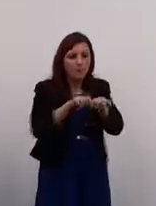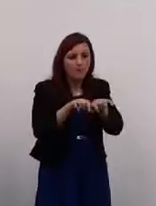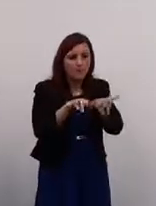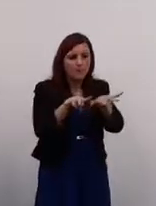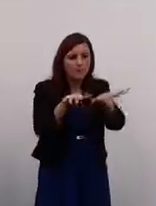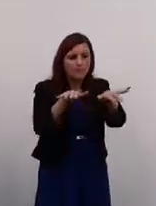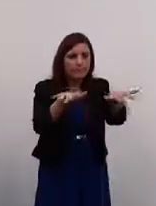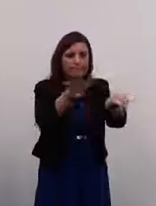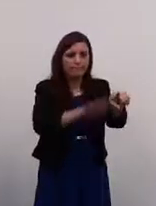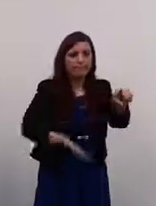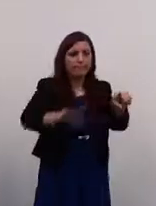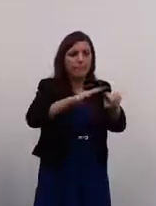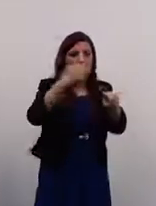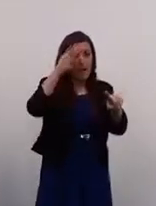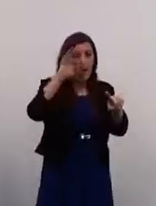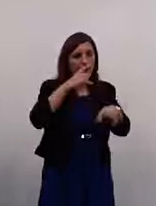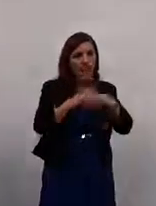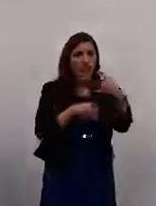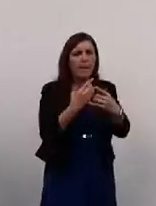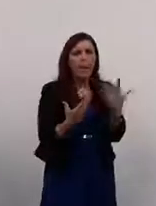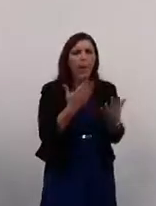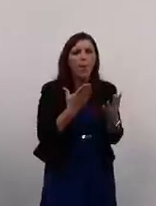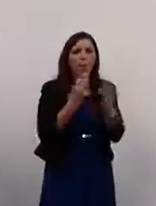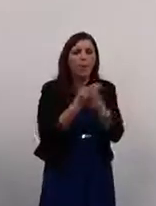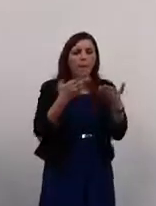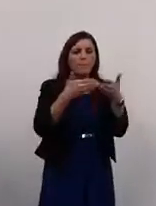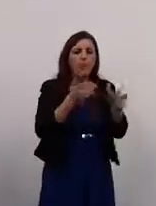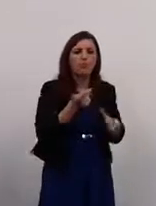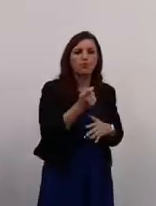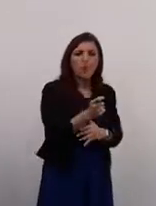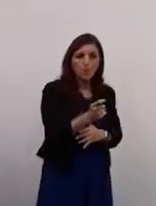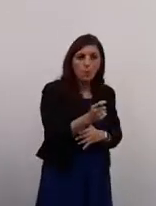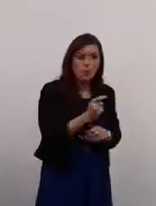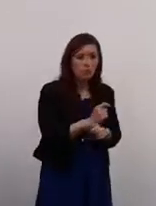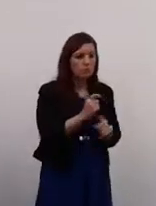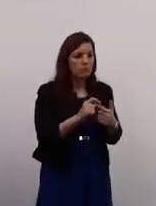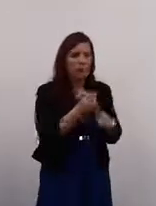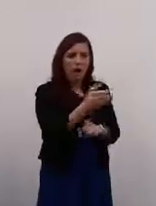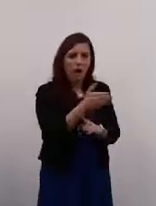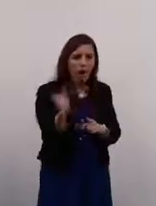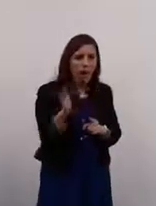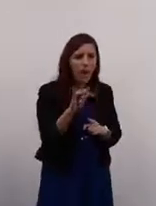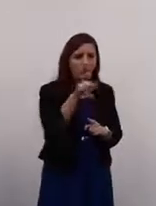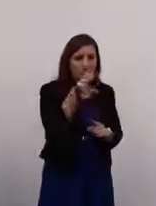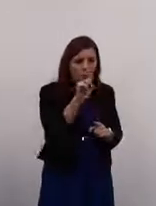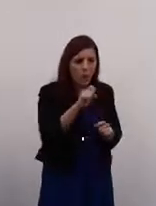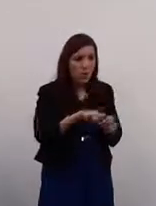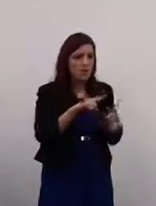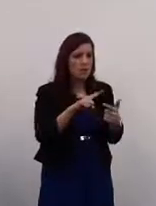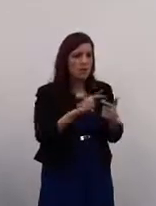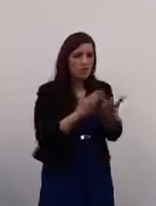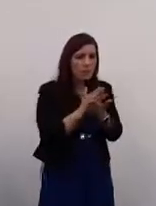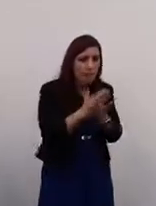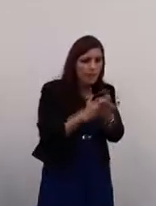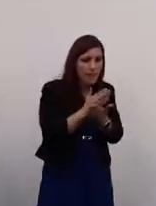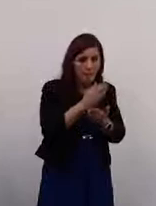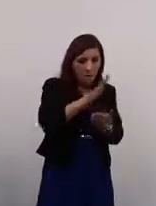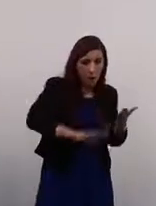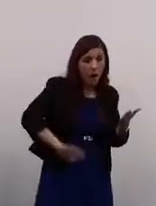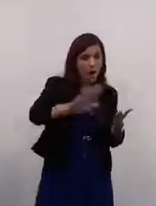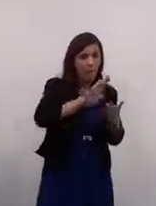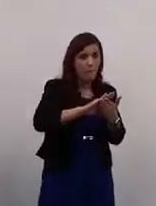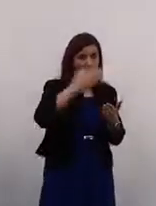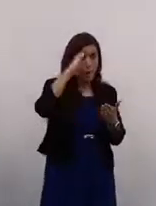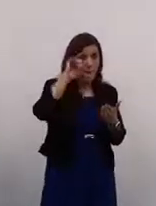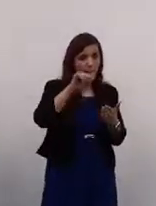island of Ireland has been with public transport, all of the buses and the rail networks across the island of Ireland,